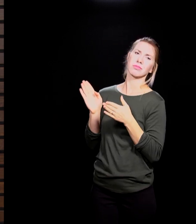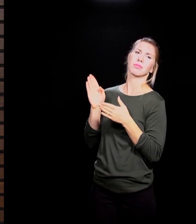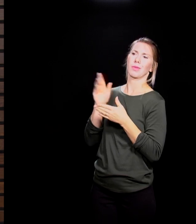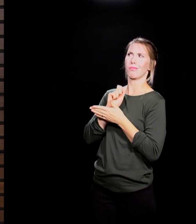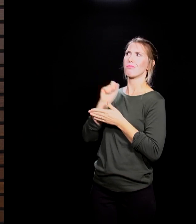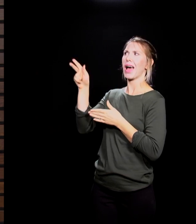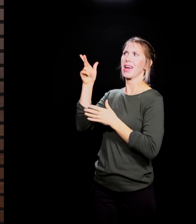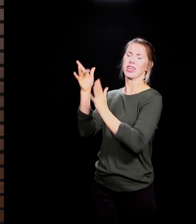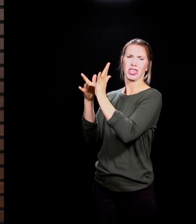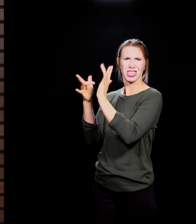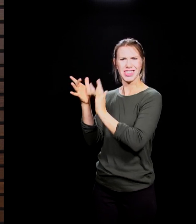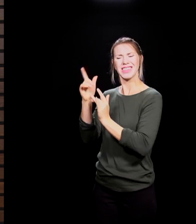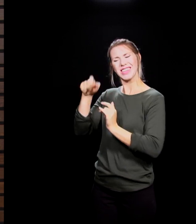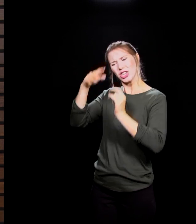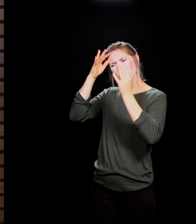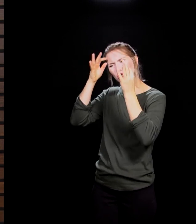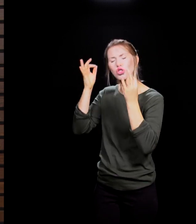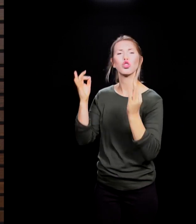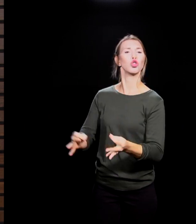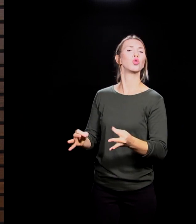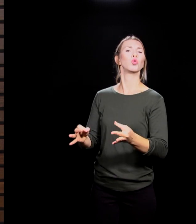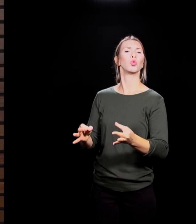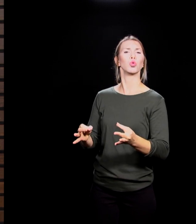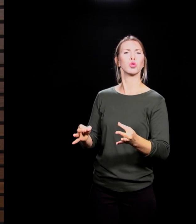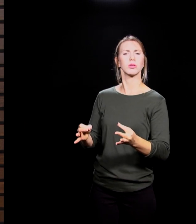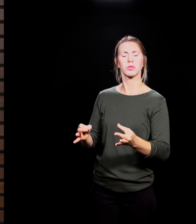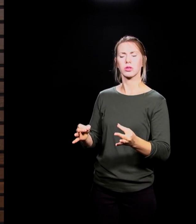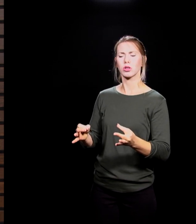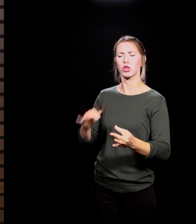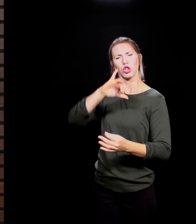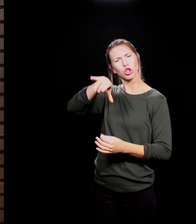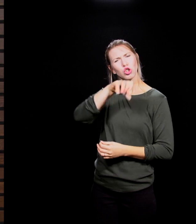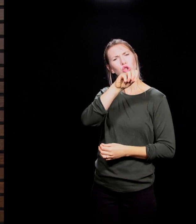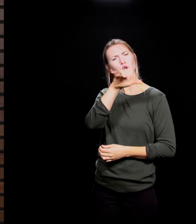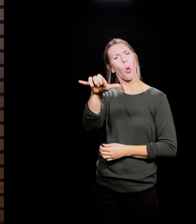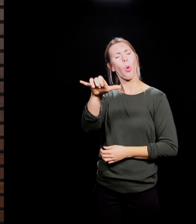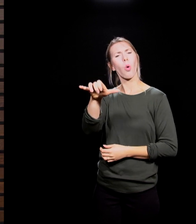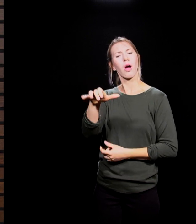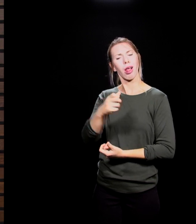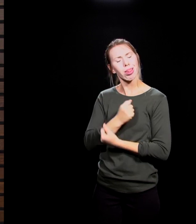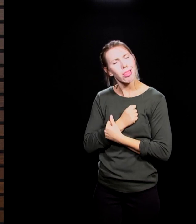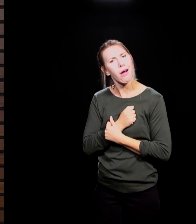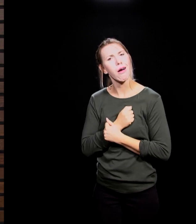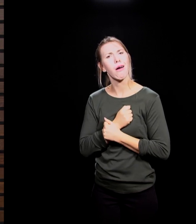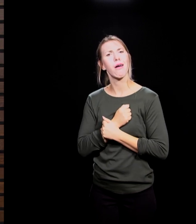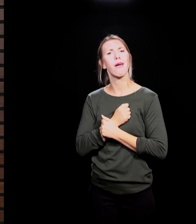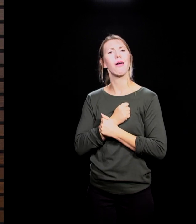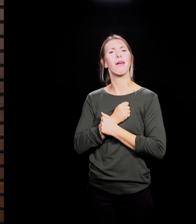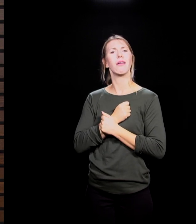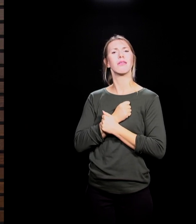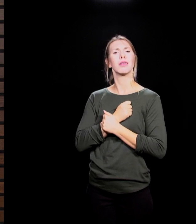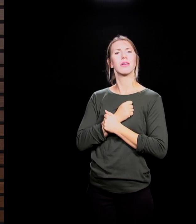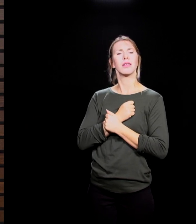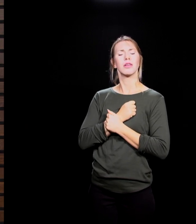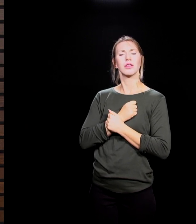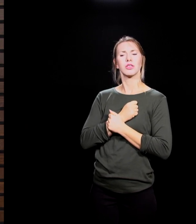need to choose joy. We need to choose love, right? We need to choose love so that our joy may be full. We need to choose obedience today. Okay.